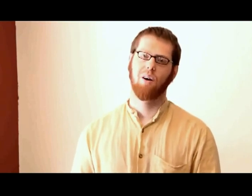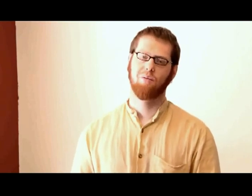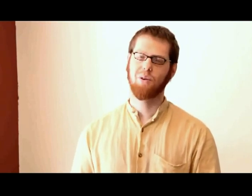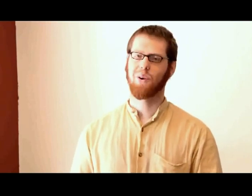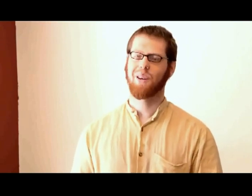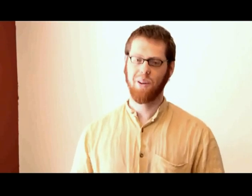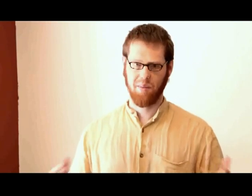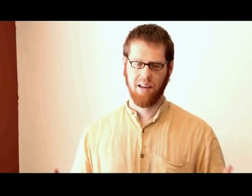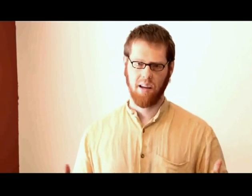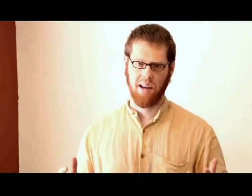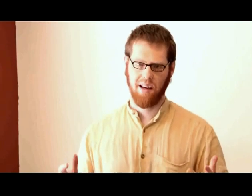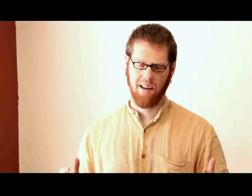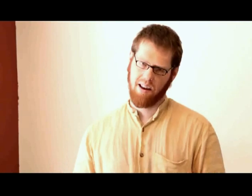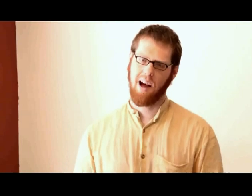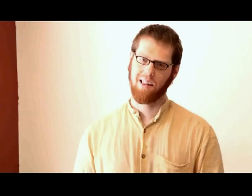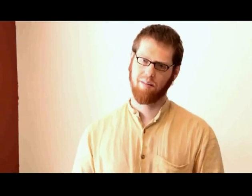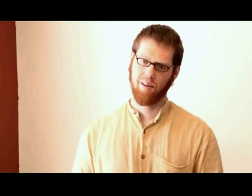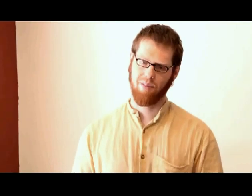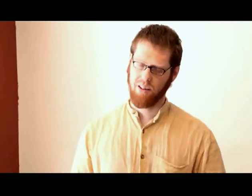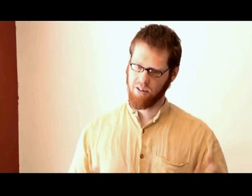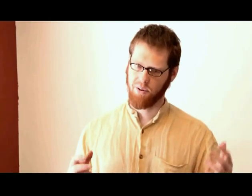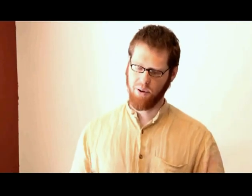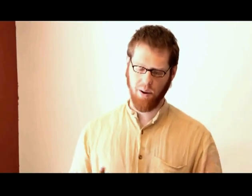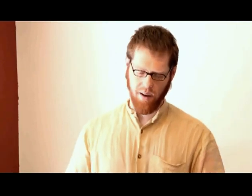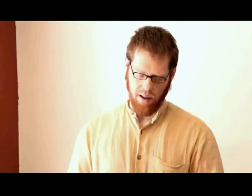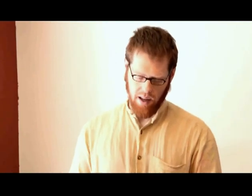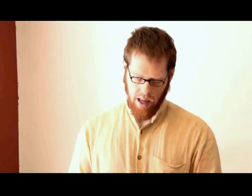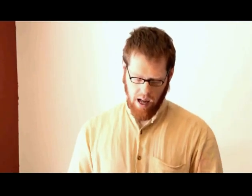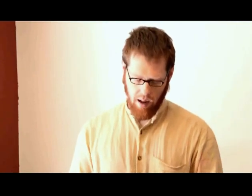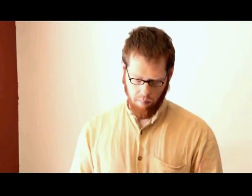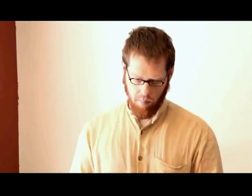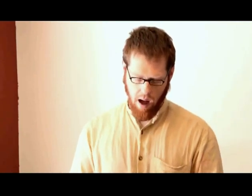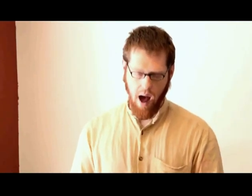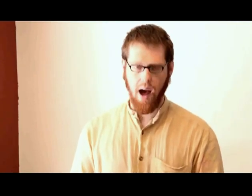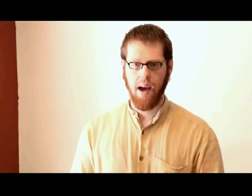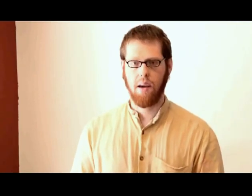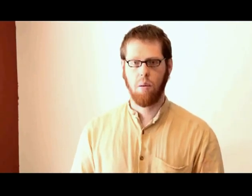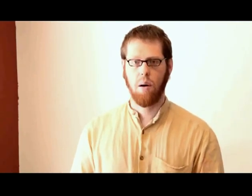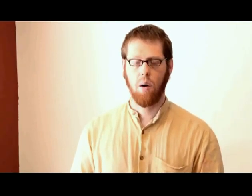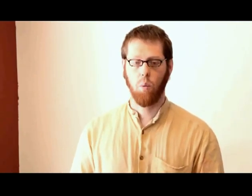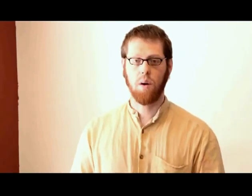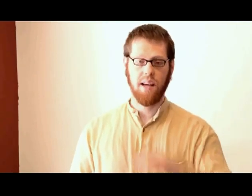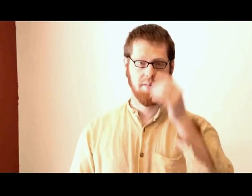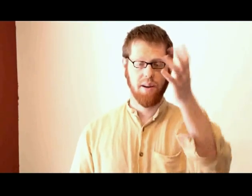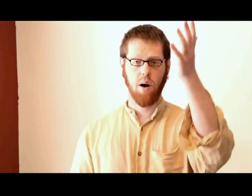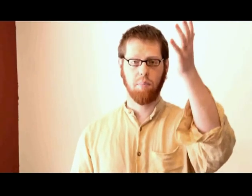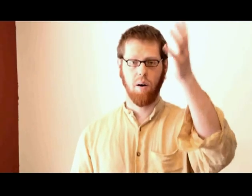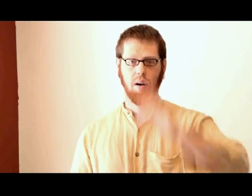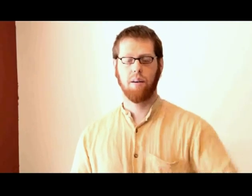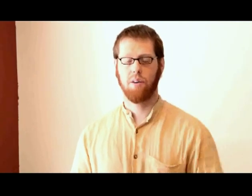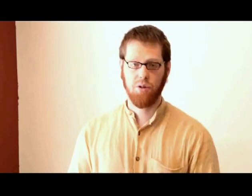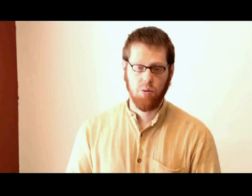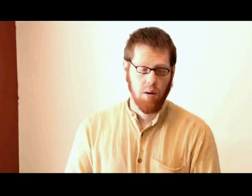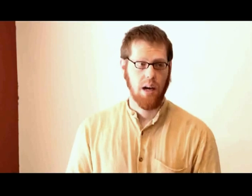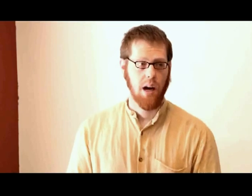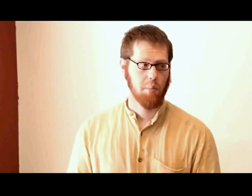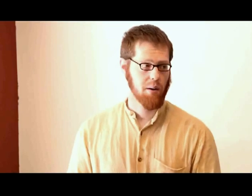New York Yearly Meeting. I live in Rochester, New York. I once had a video up on YouTube about